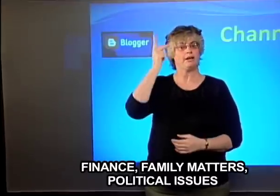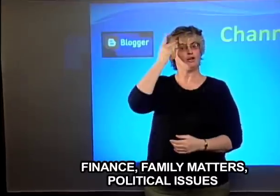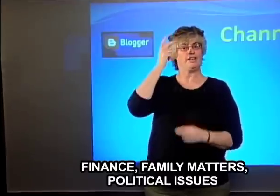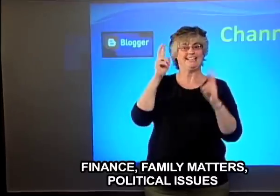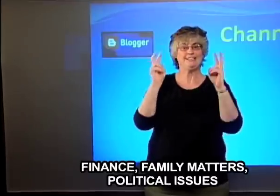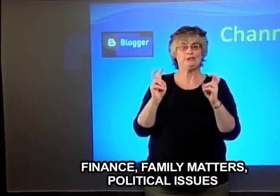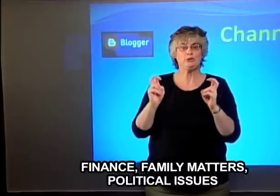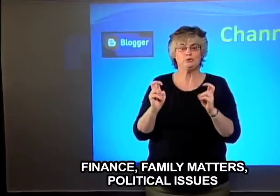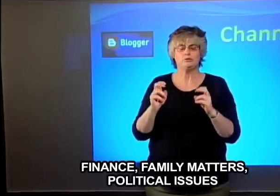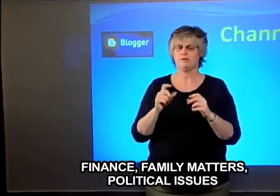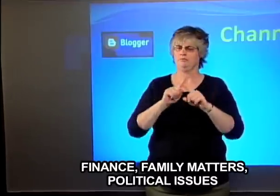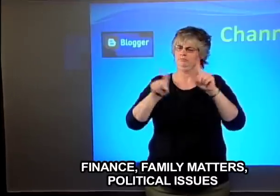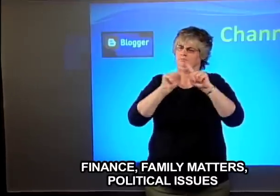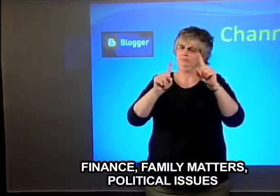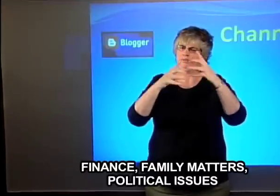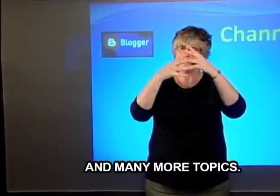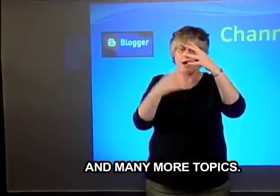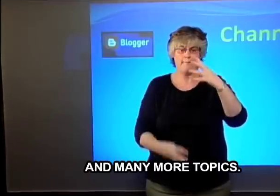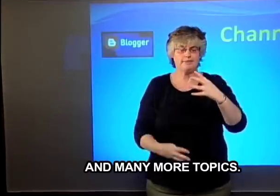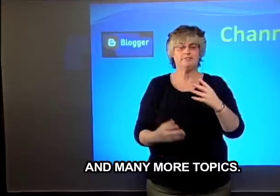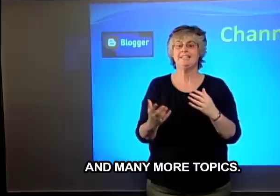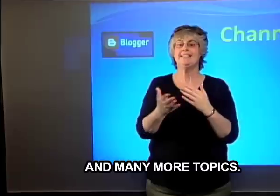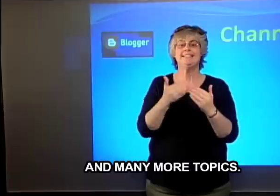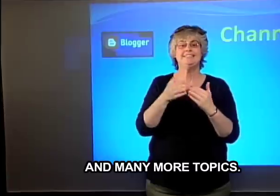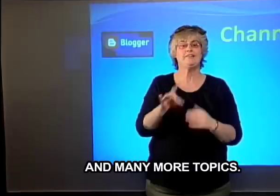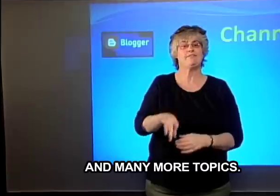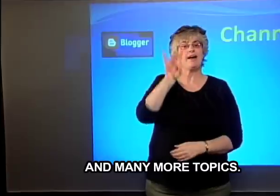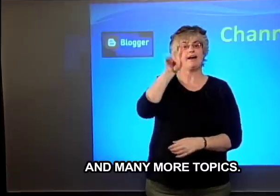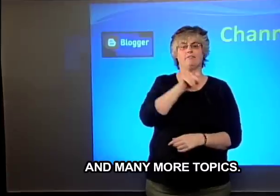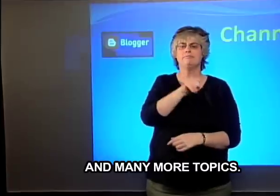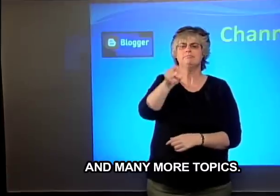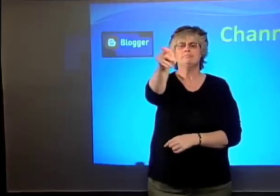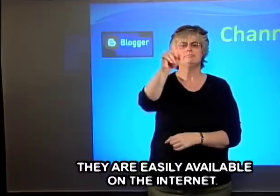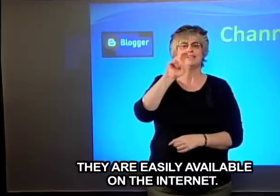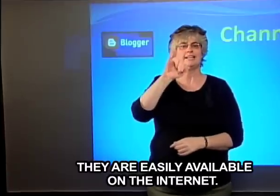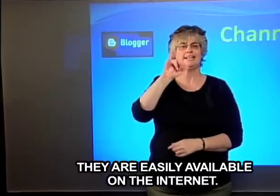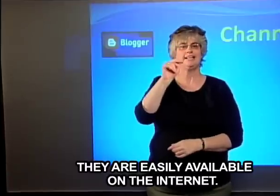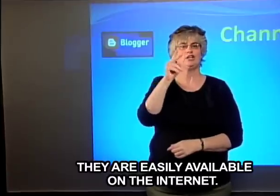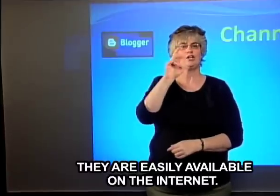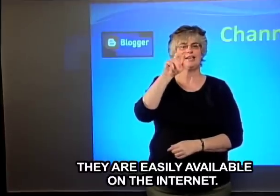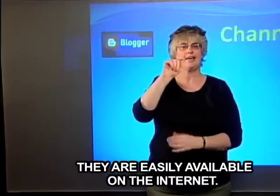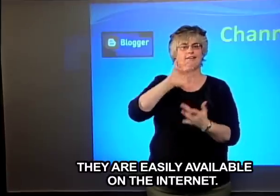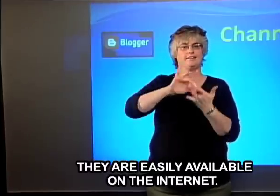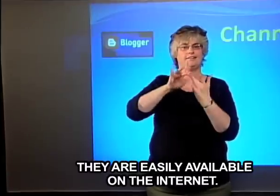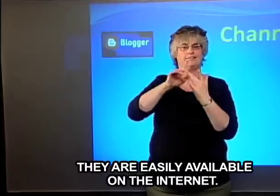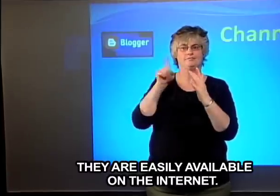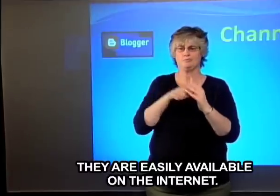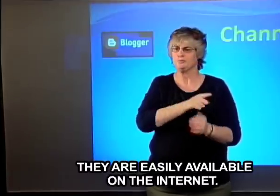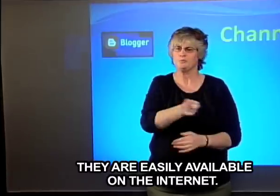political issues, and many more topics. They are easily available on the internet.